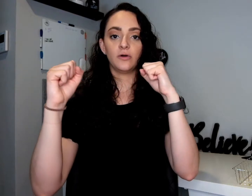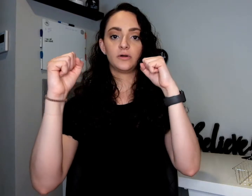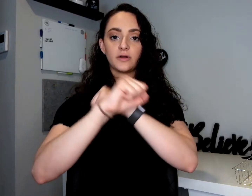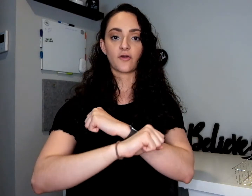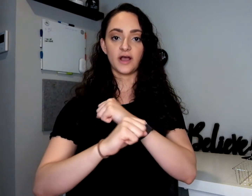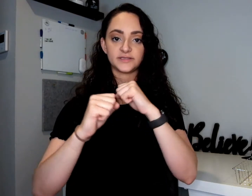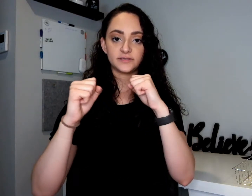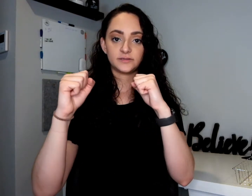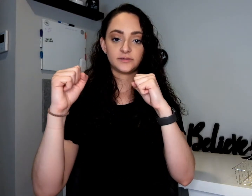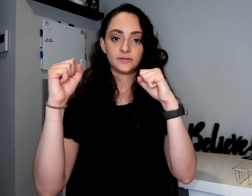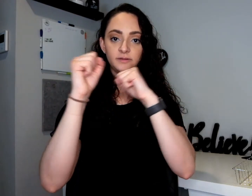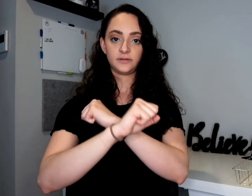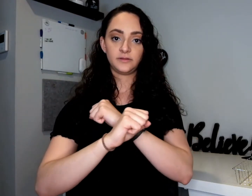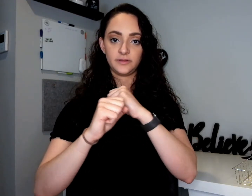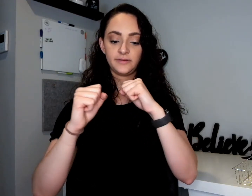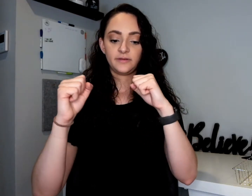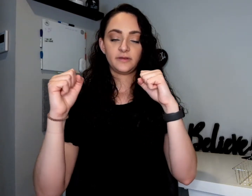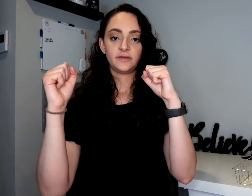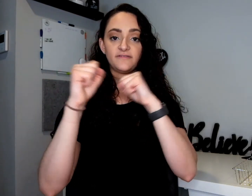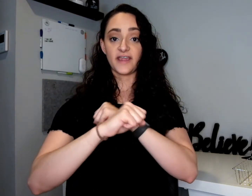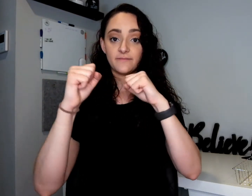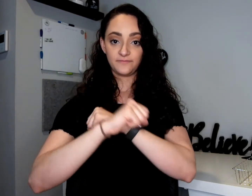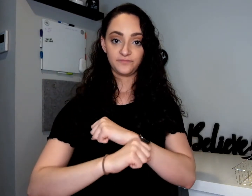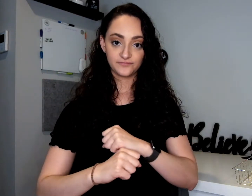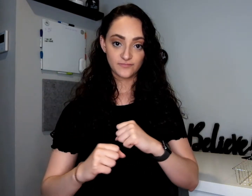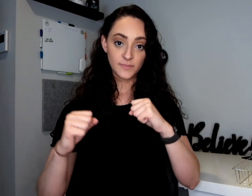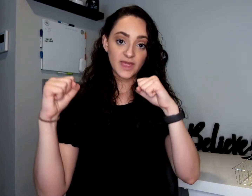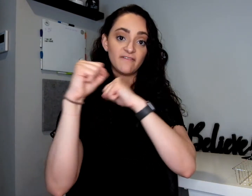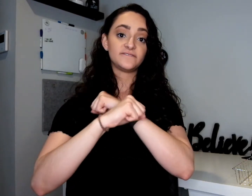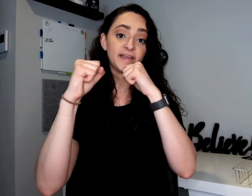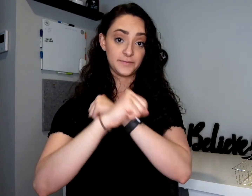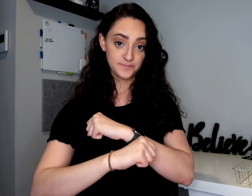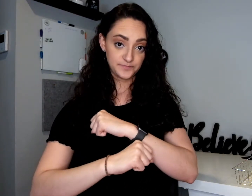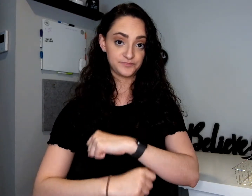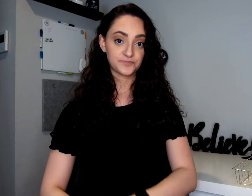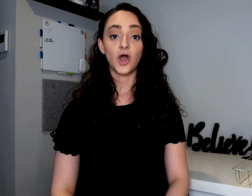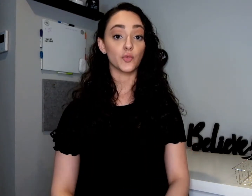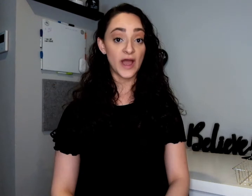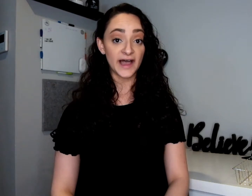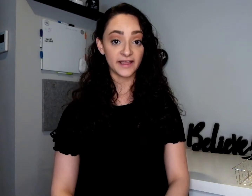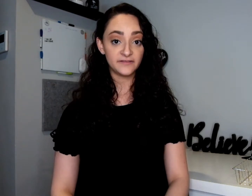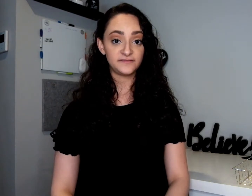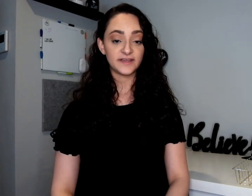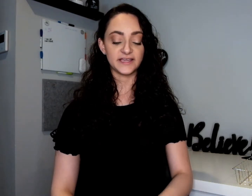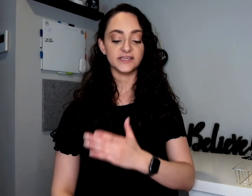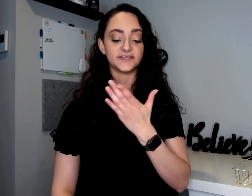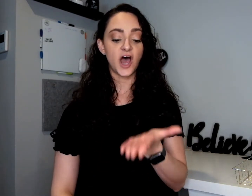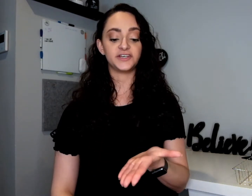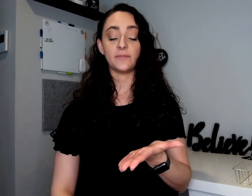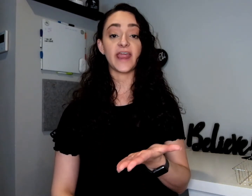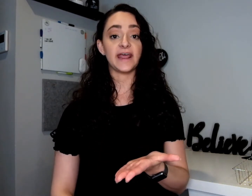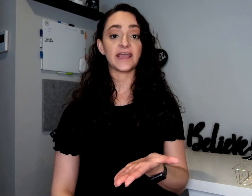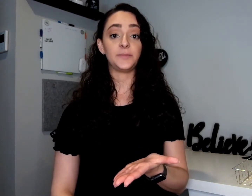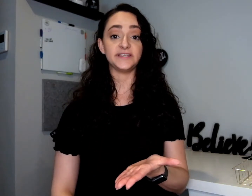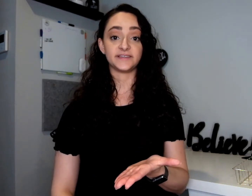across. Fight. Fight. Arrive is non-dominant hand like a pizza.